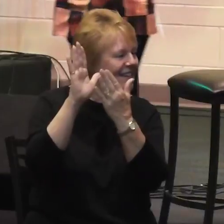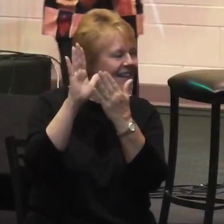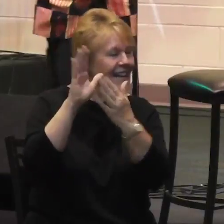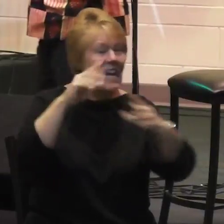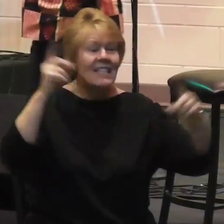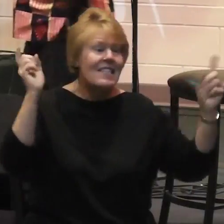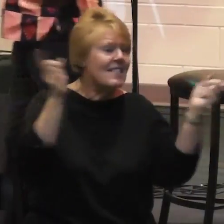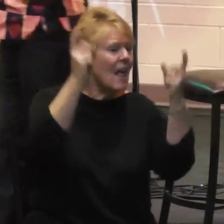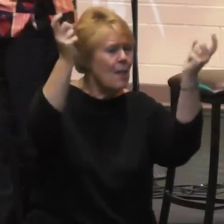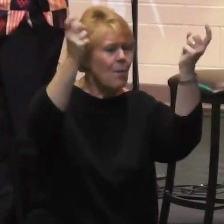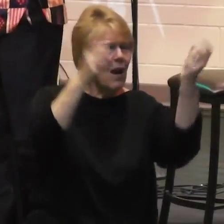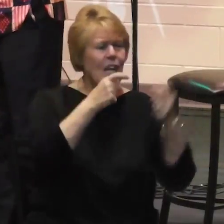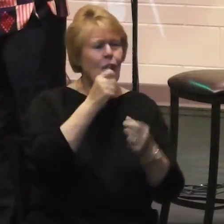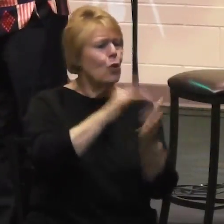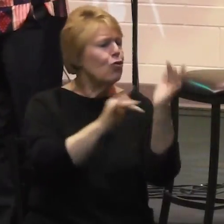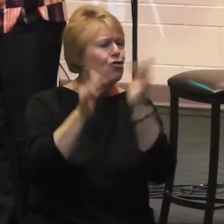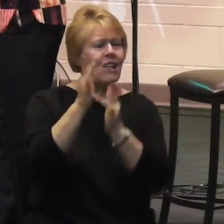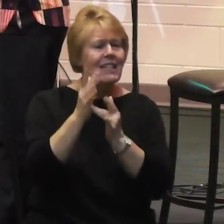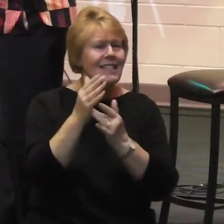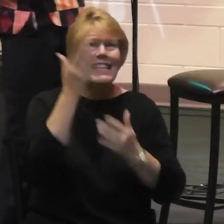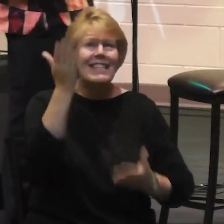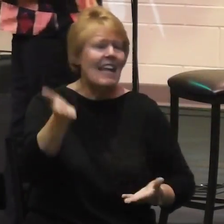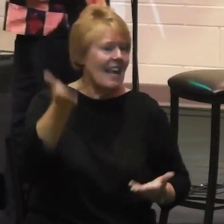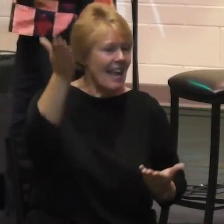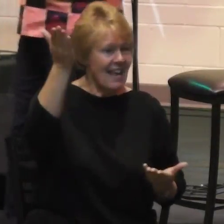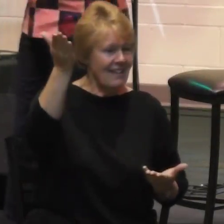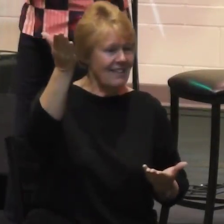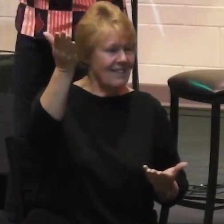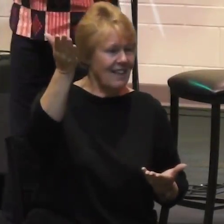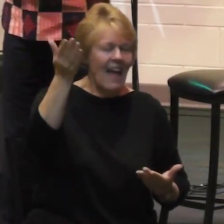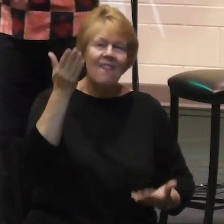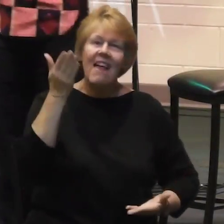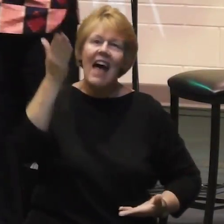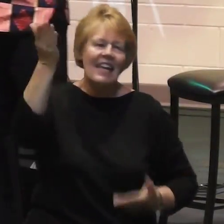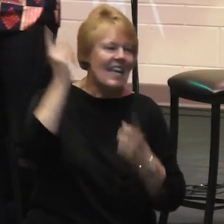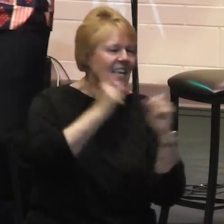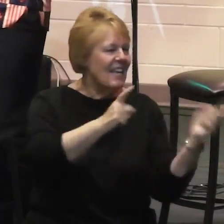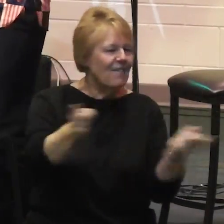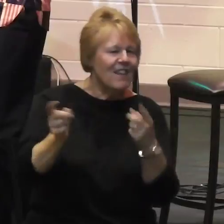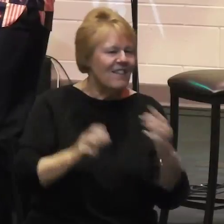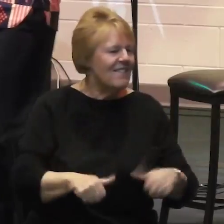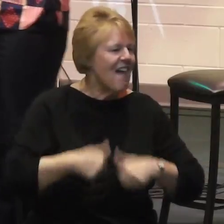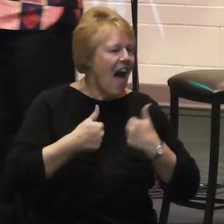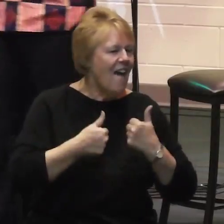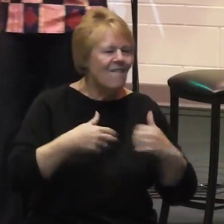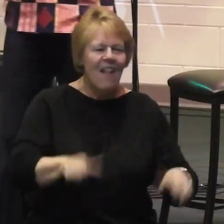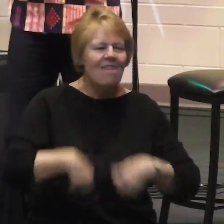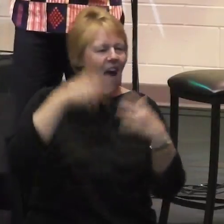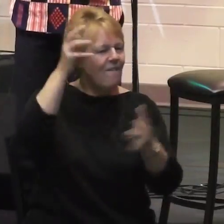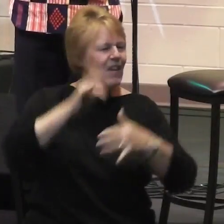Celebrating who Jesus is to us. And that he gives us life. Life eternal.